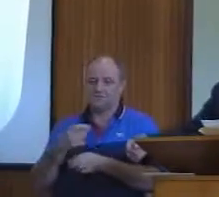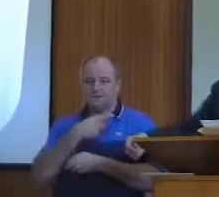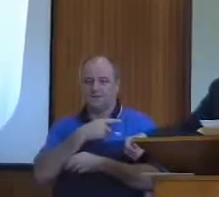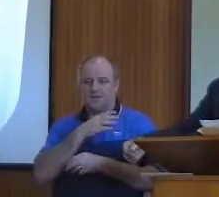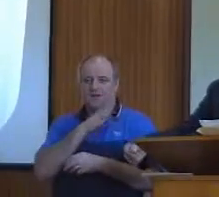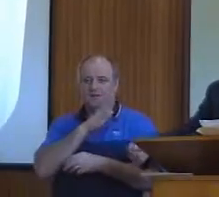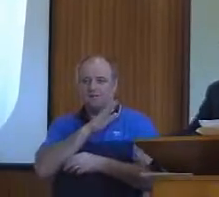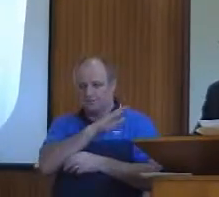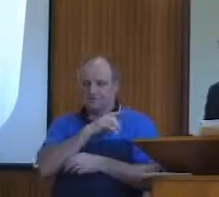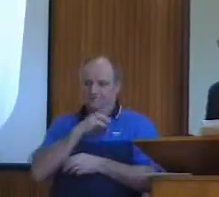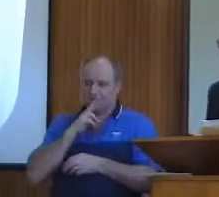on the ground wherever I went.